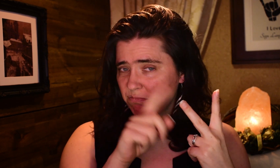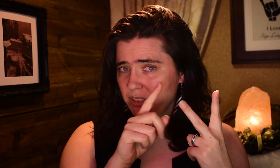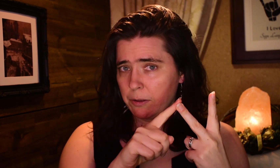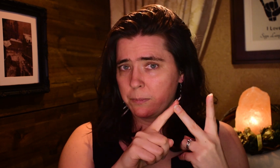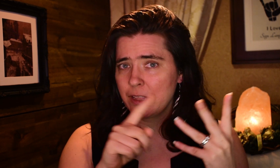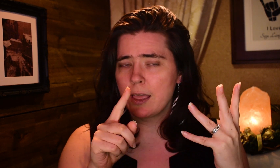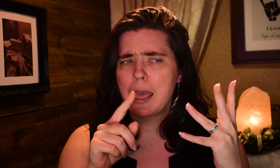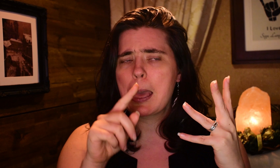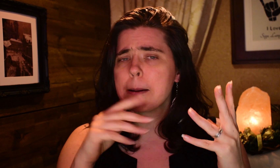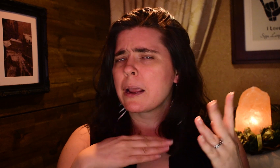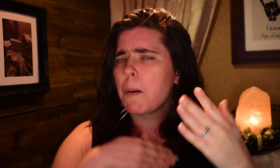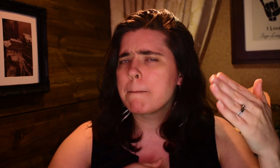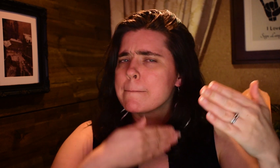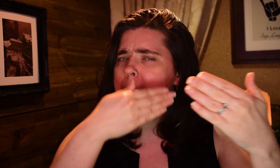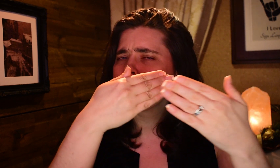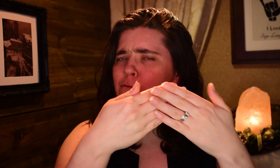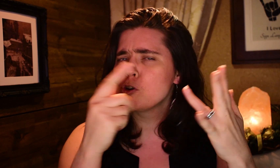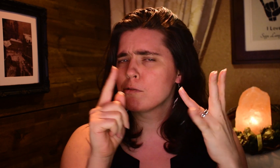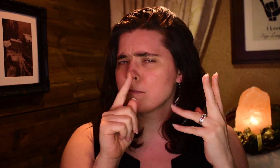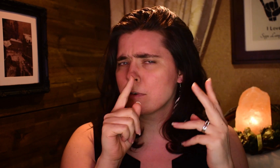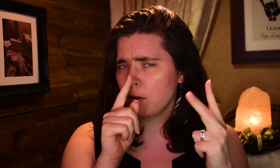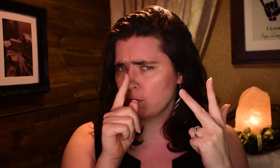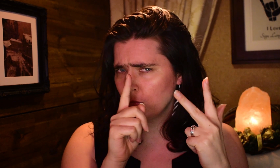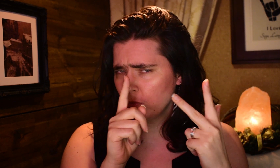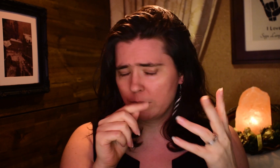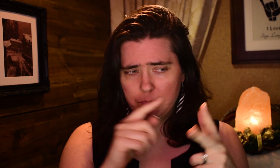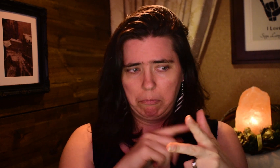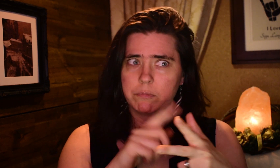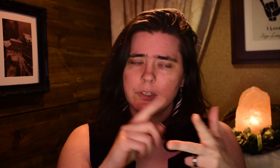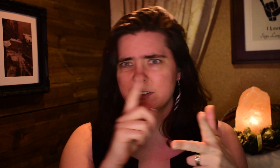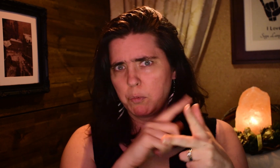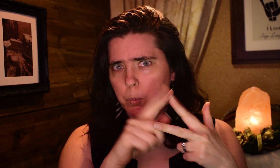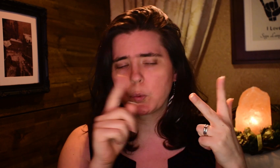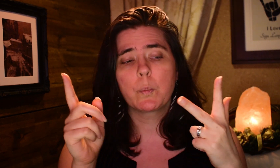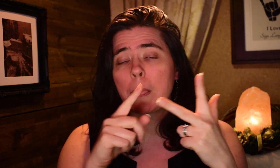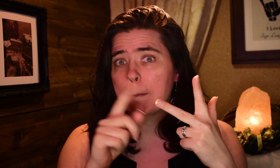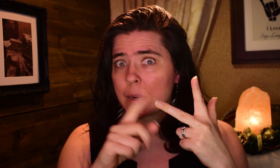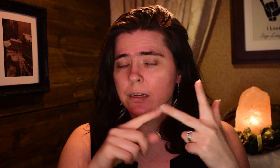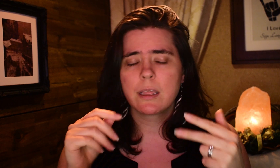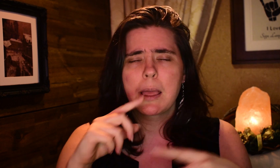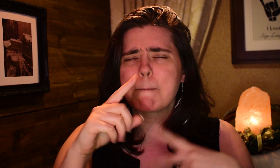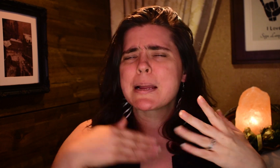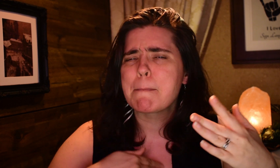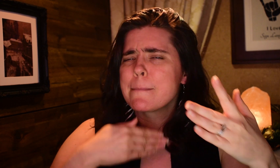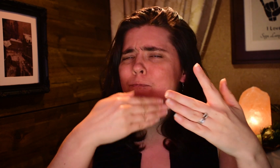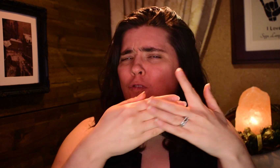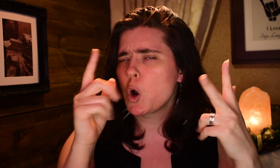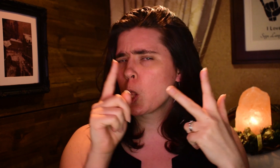So, that was the second one. Now, before my third part of learning.